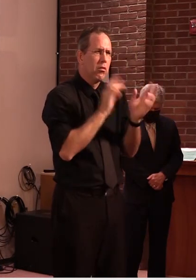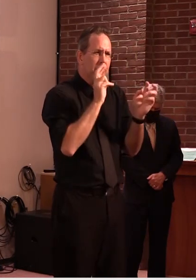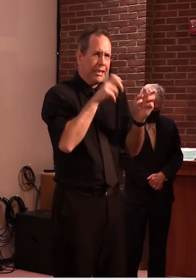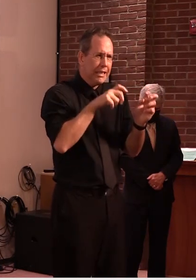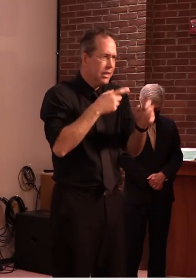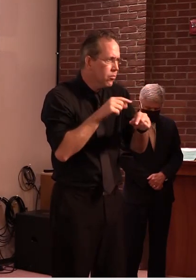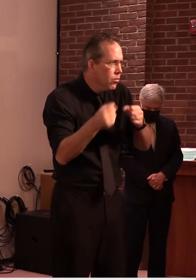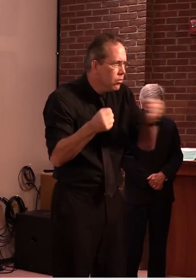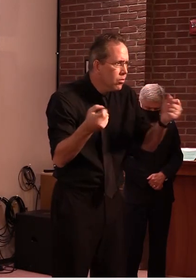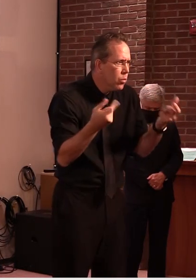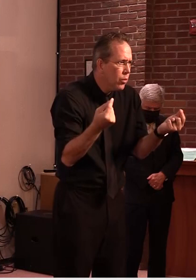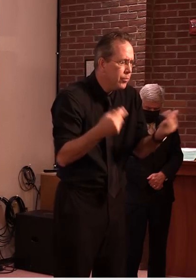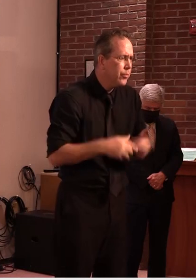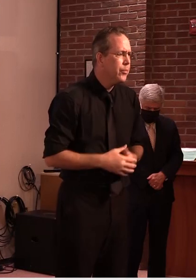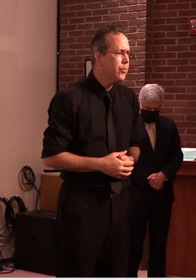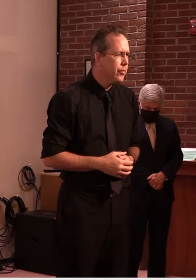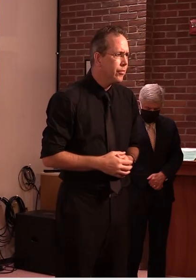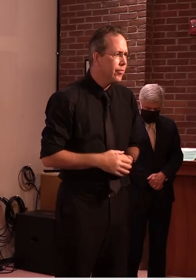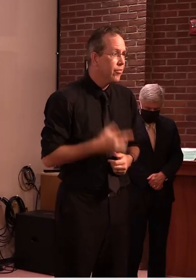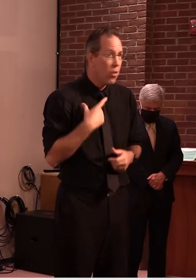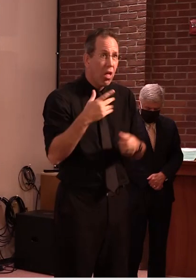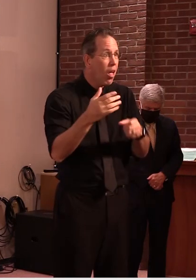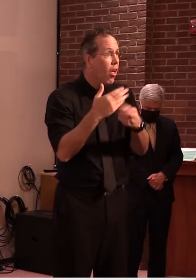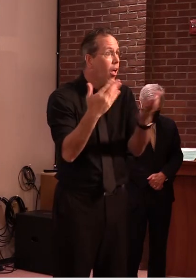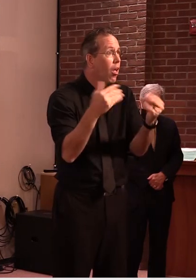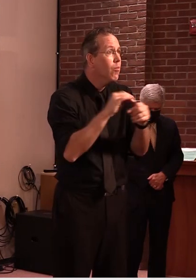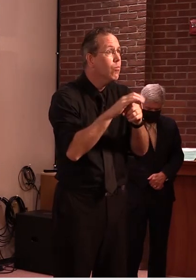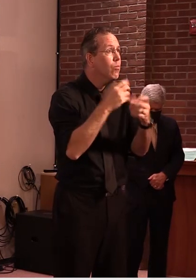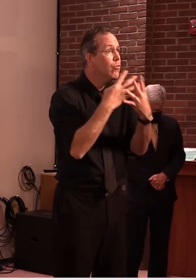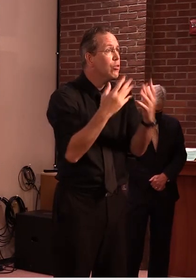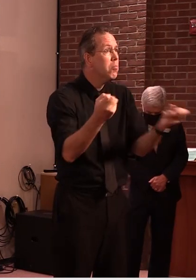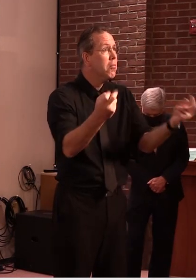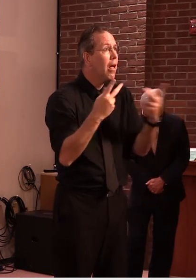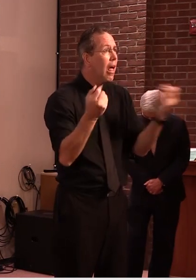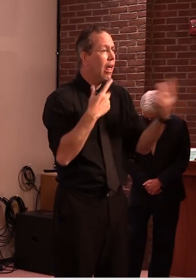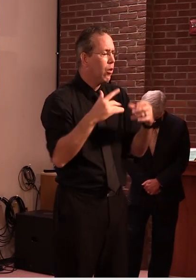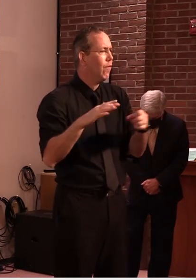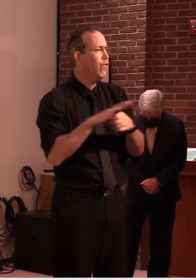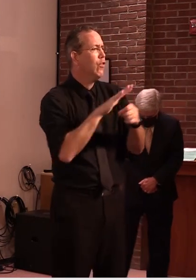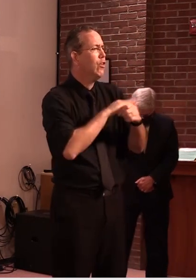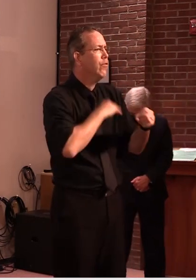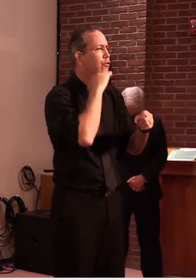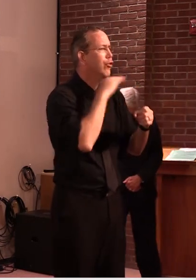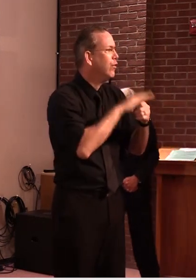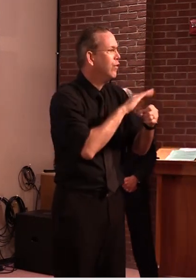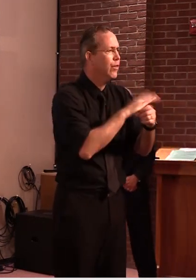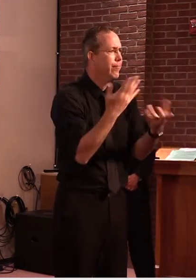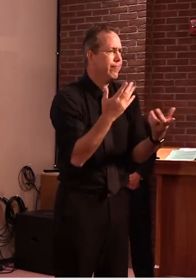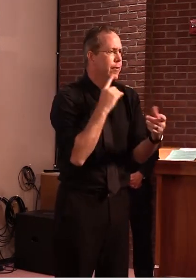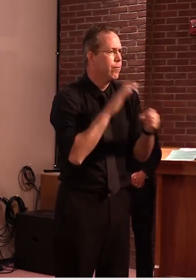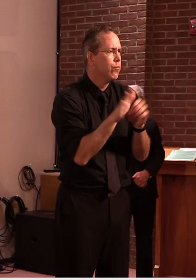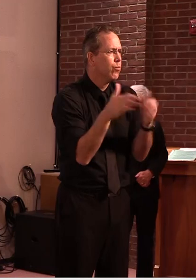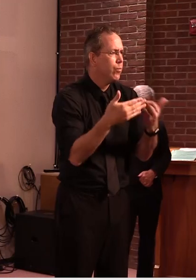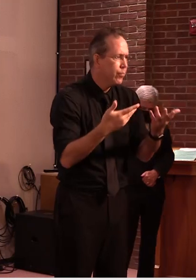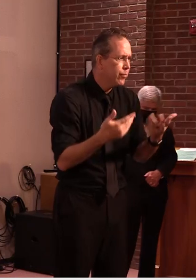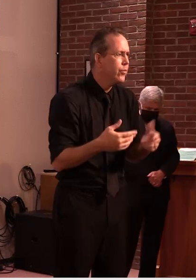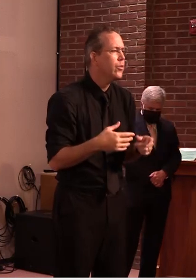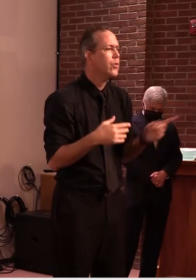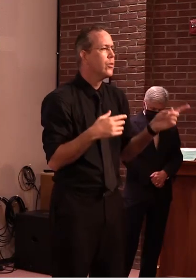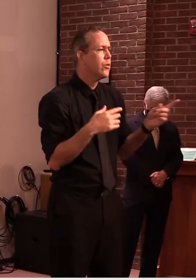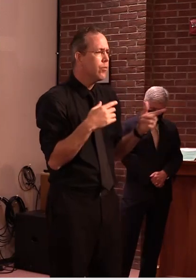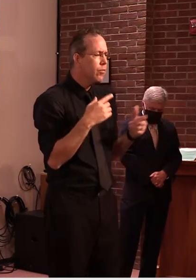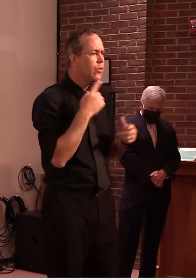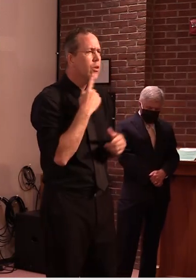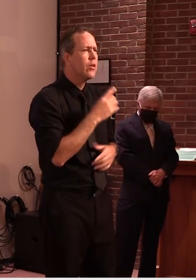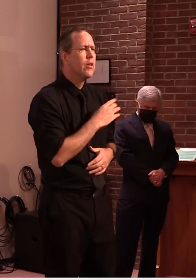process i walked a legislative committee through some of the numbers yesterday and the numbers sound like you could bring people